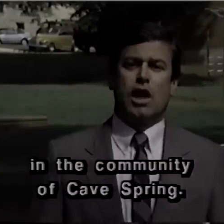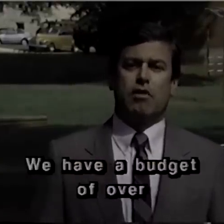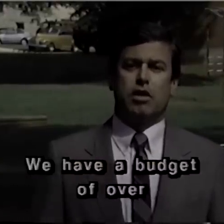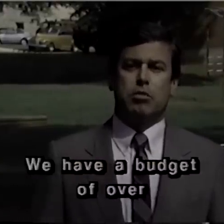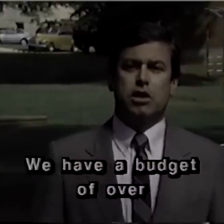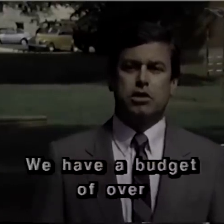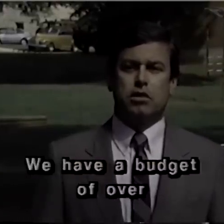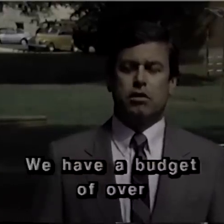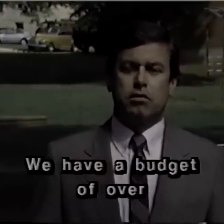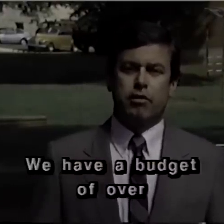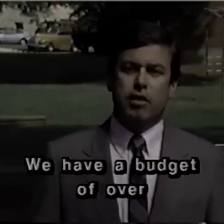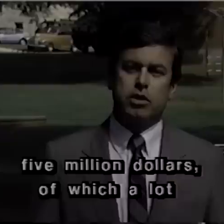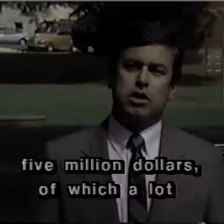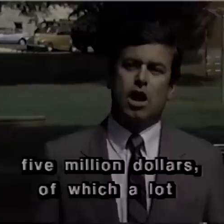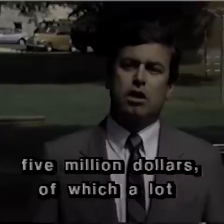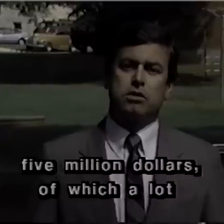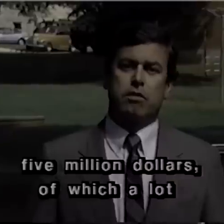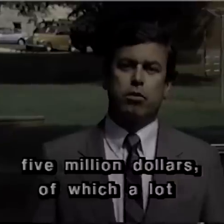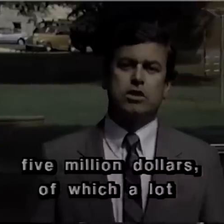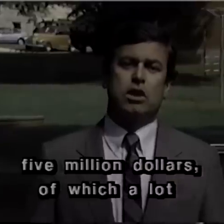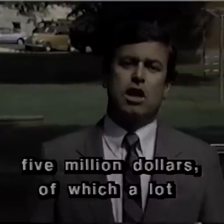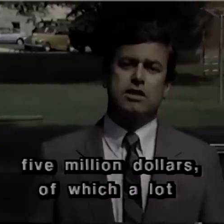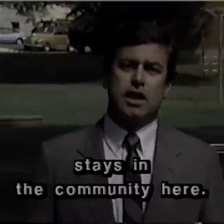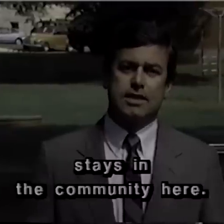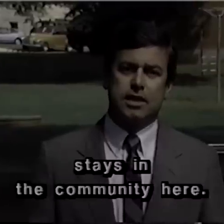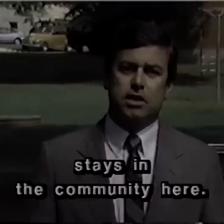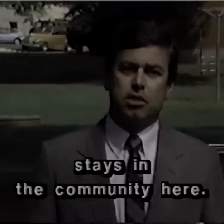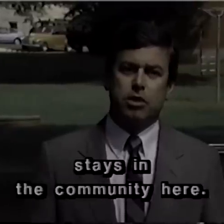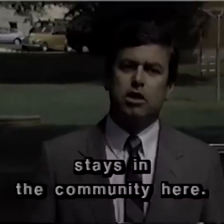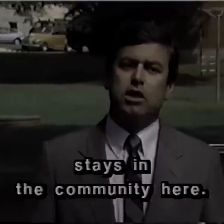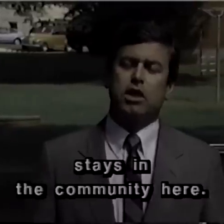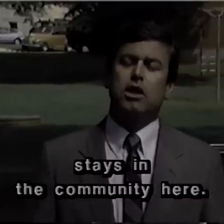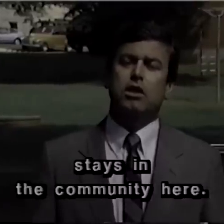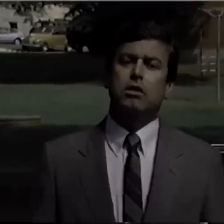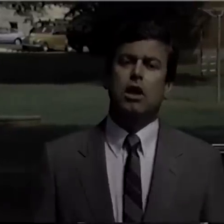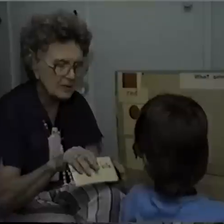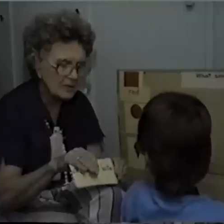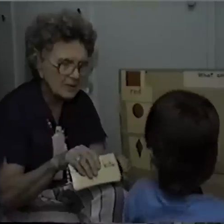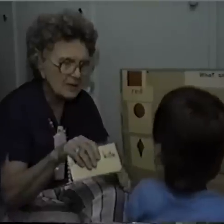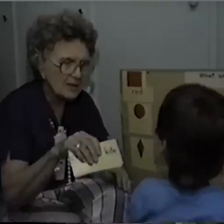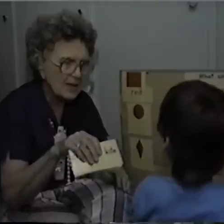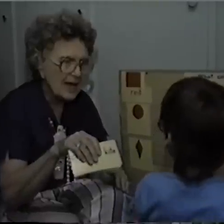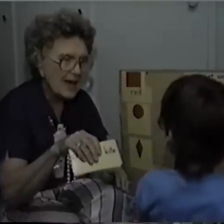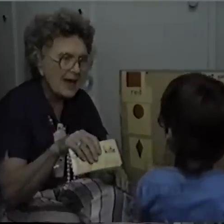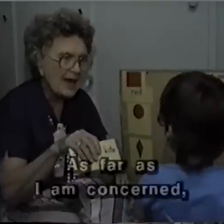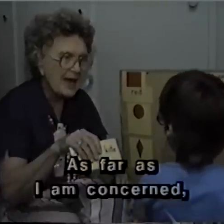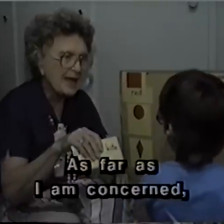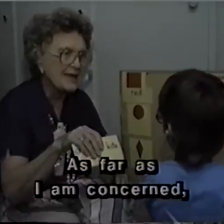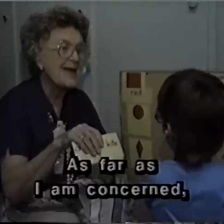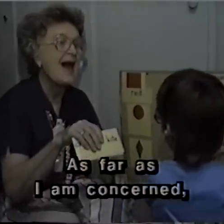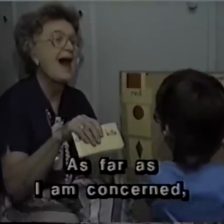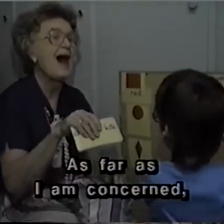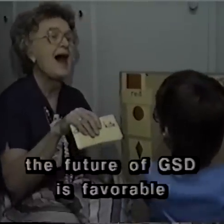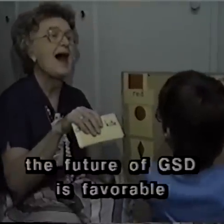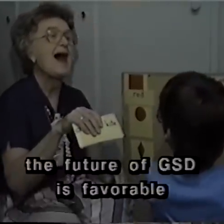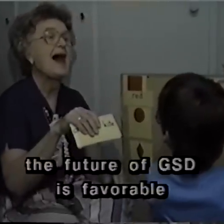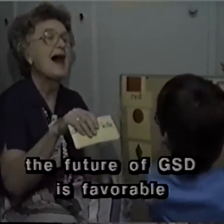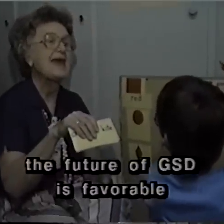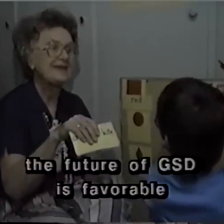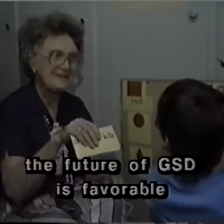have a budget of over $5 million, of which a lot stays in the community here. As far as I'm concerned, the future of GSD is